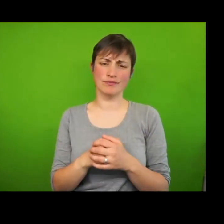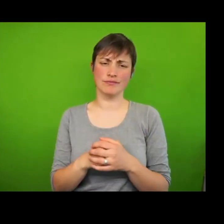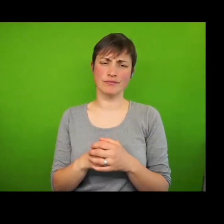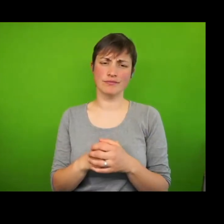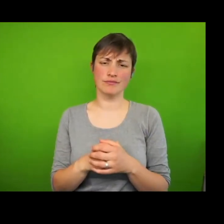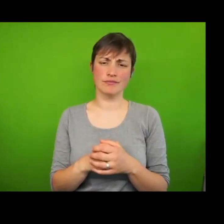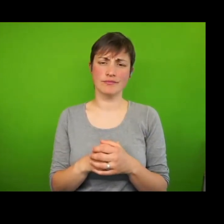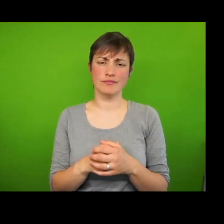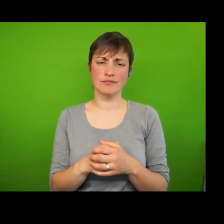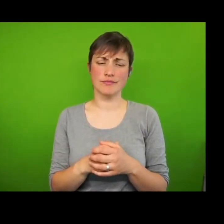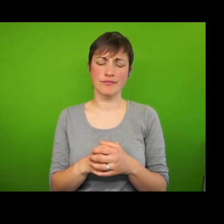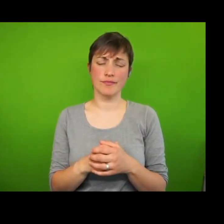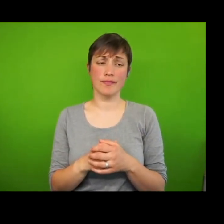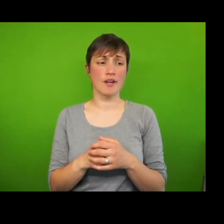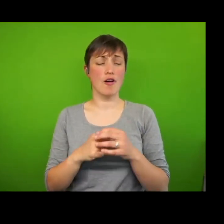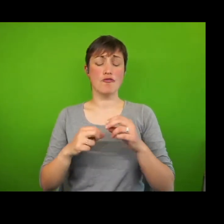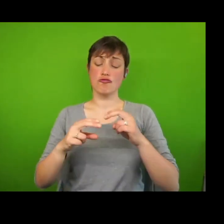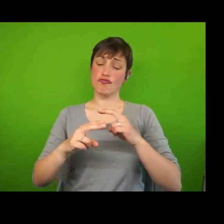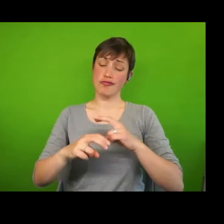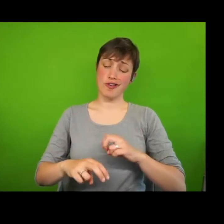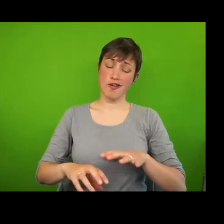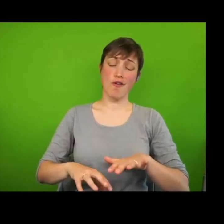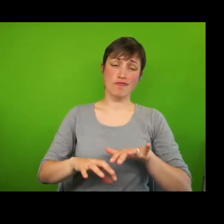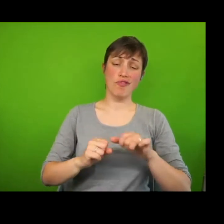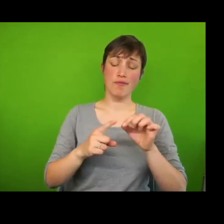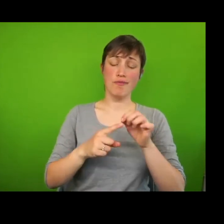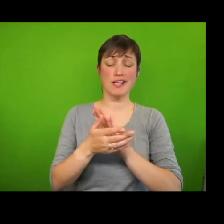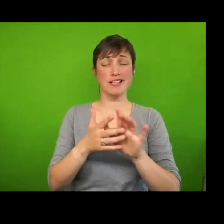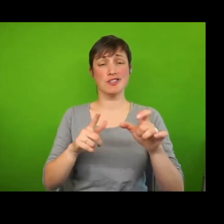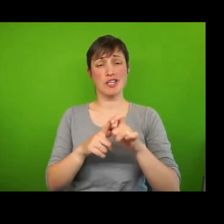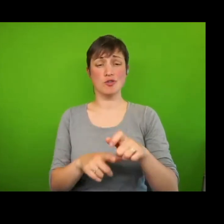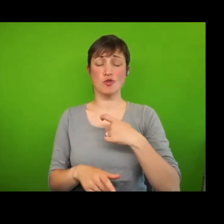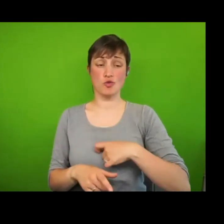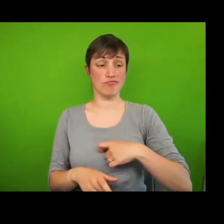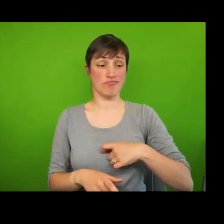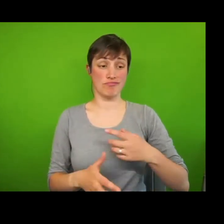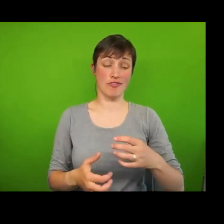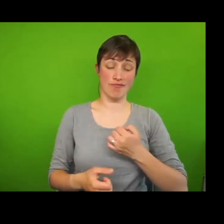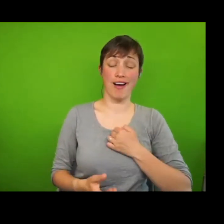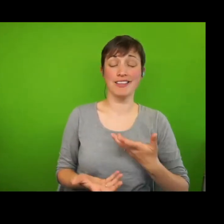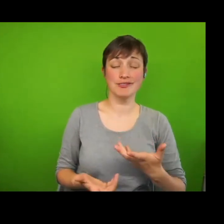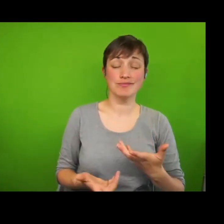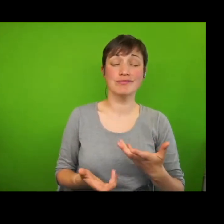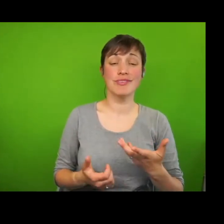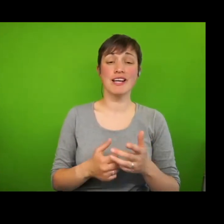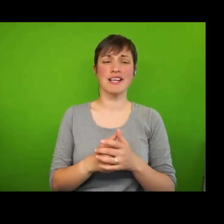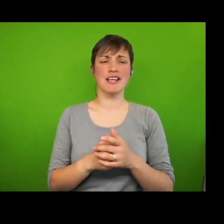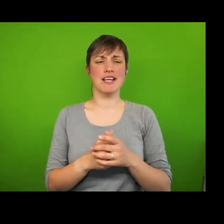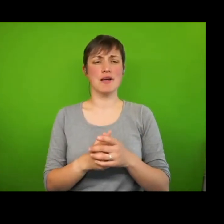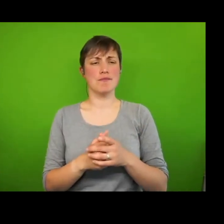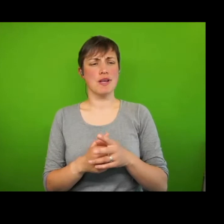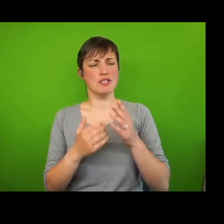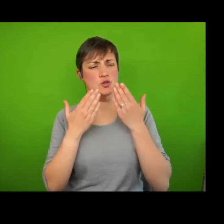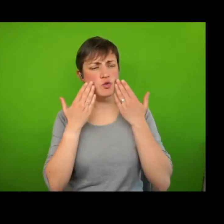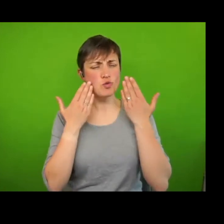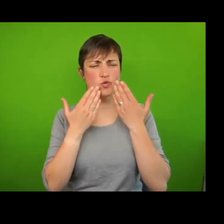Research by a former PhD student of mine, Jan Flaherty, suggests that this in part reflects an absolutist understanding